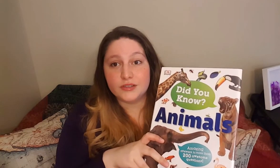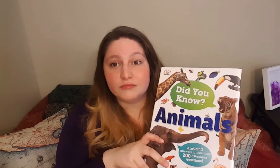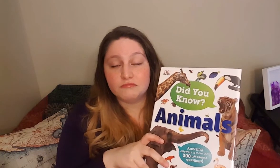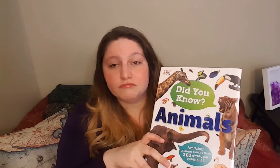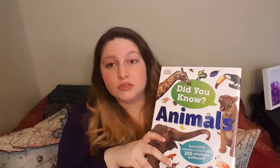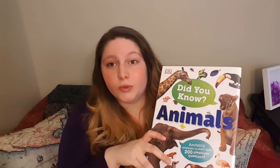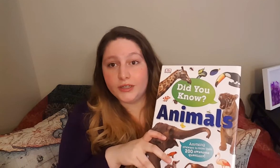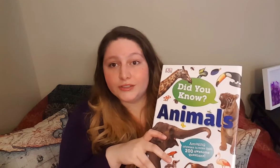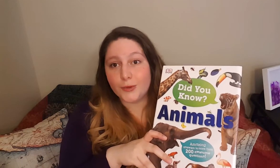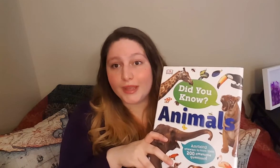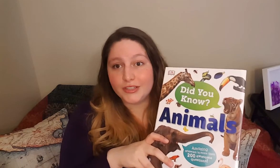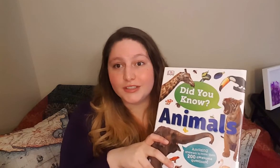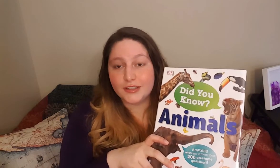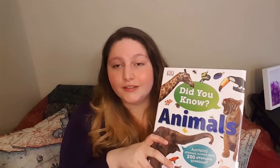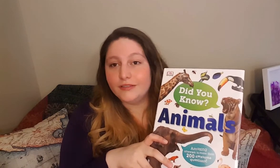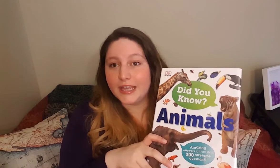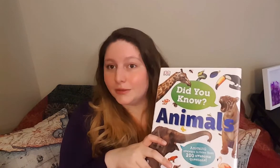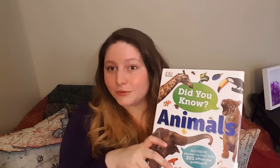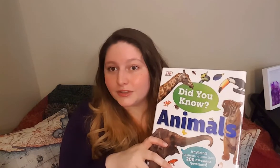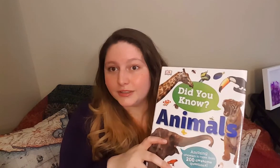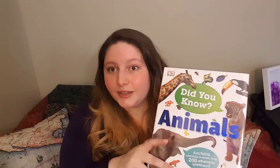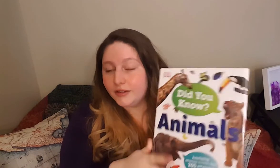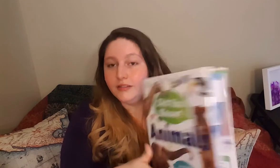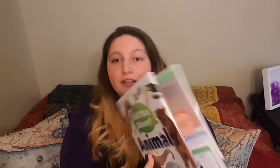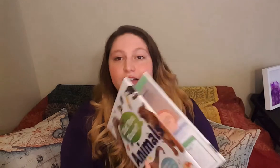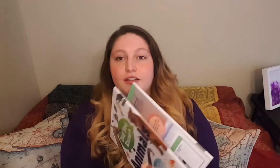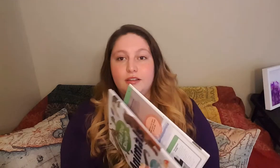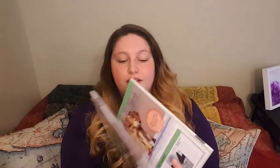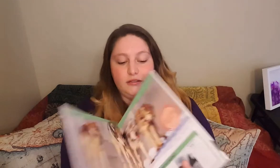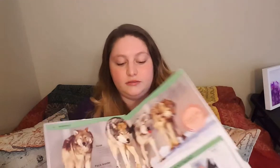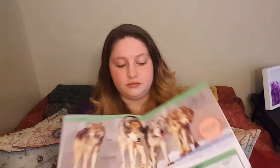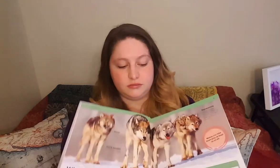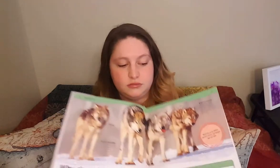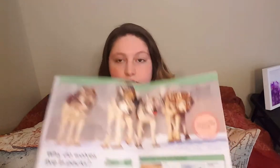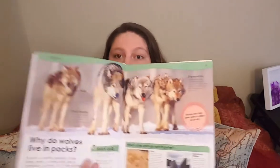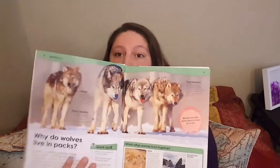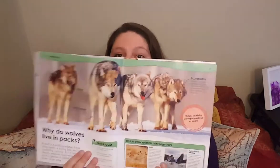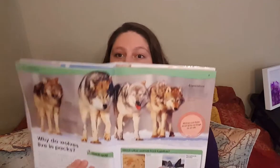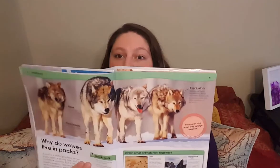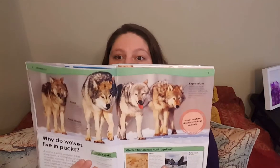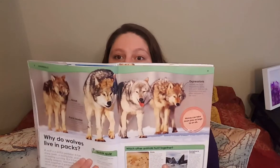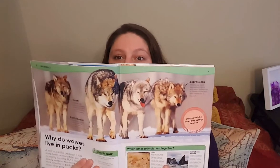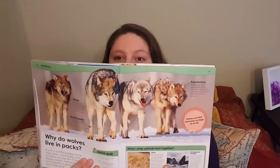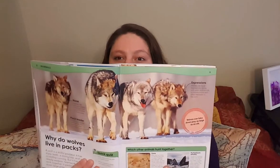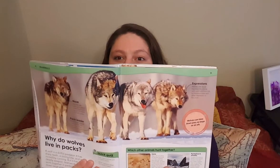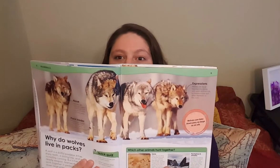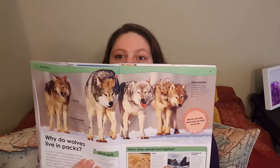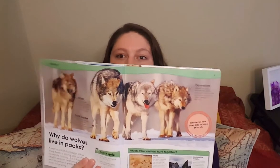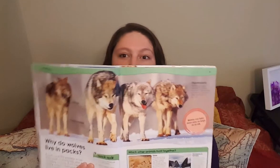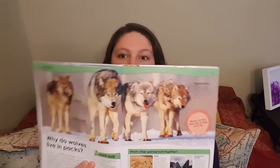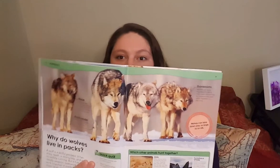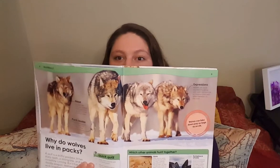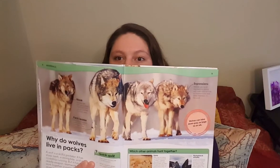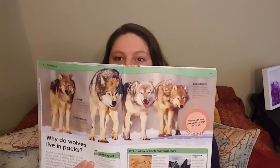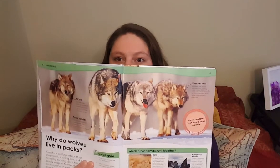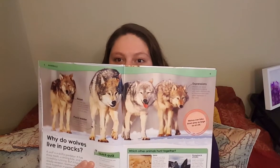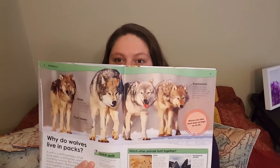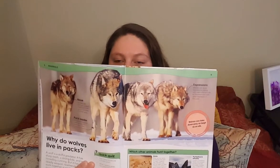20 or so pages of the animals on here. So first up is wolf. And with signs